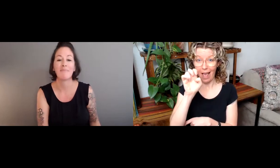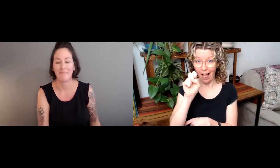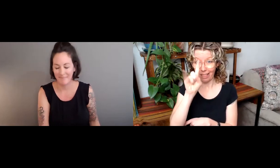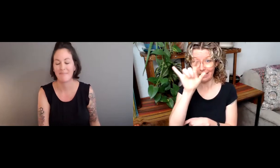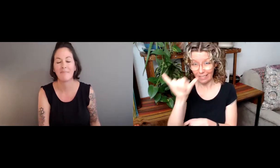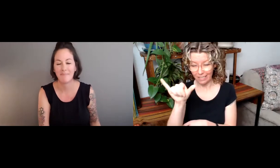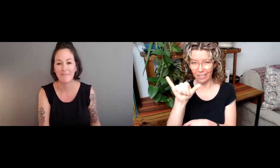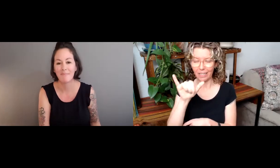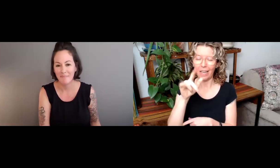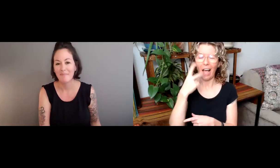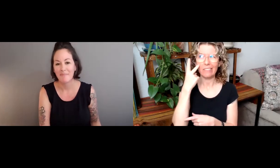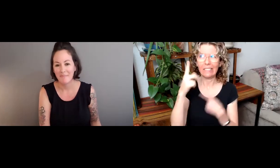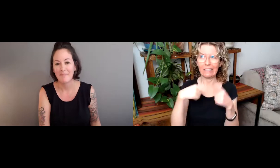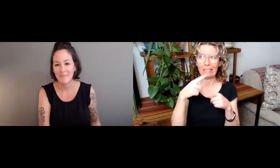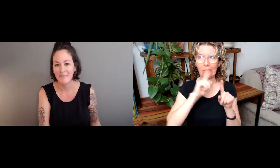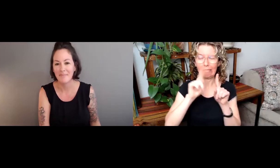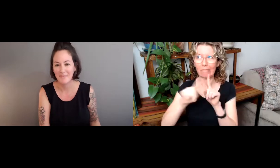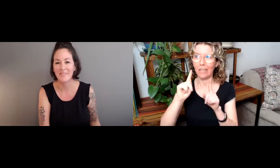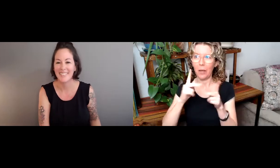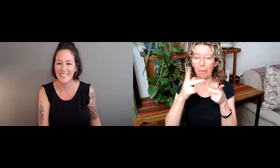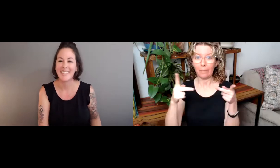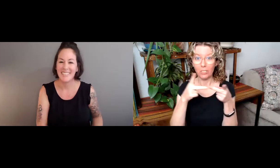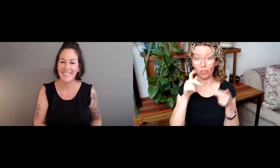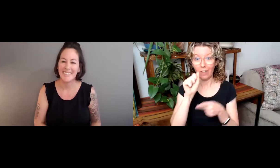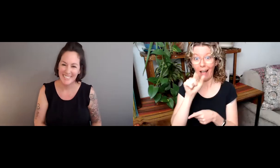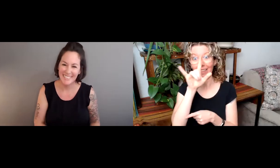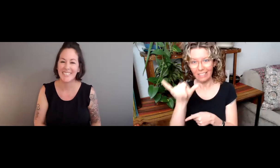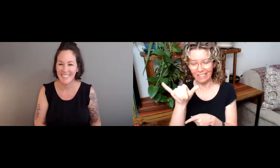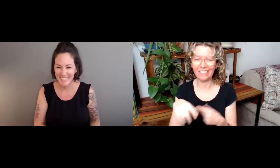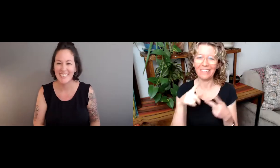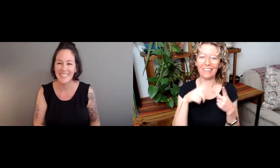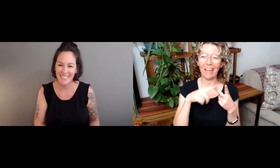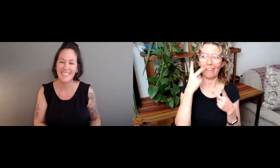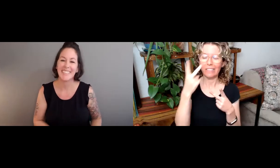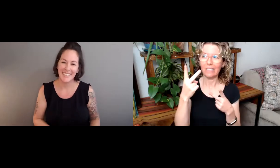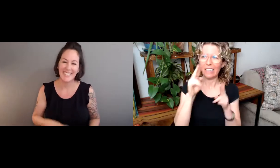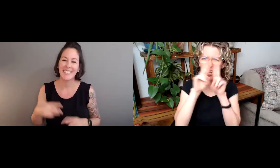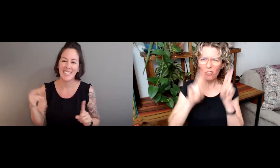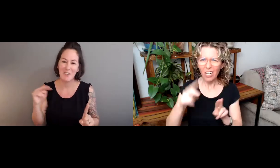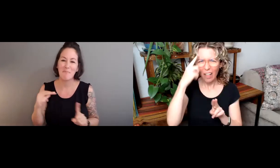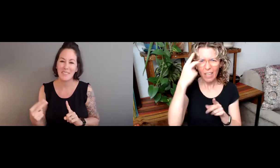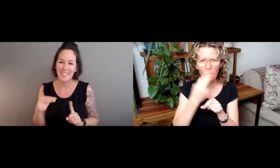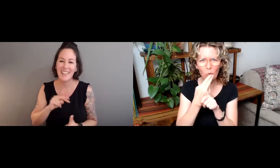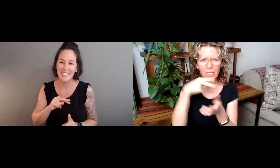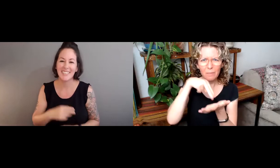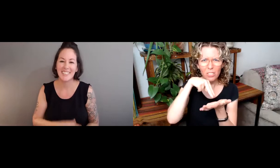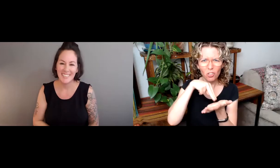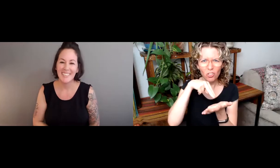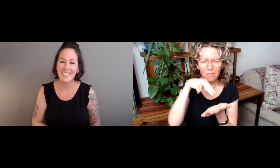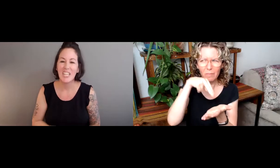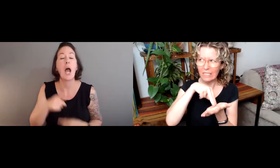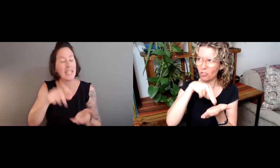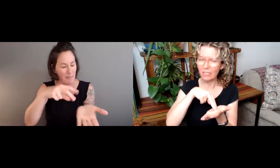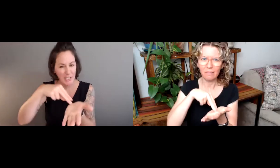That actually reminds me of positionality. And I've seen a few different signs for that position and ality. I've seen an